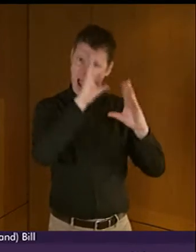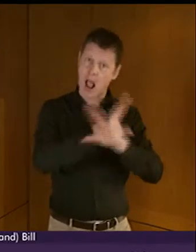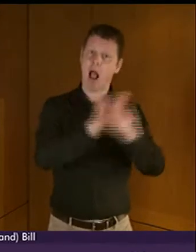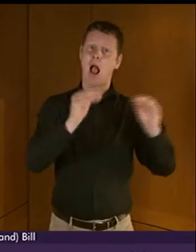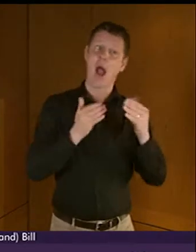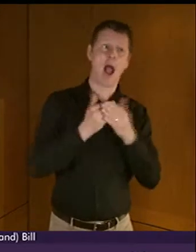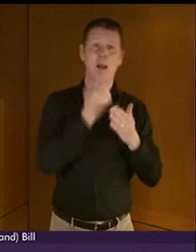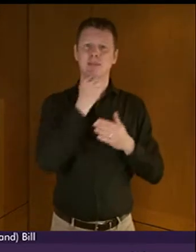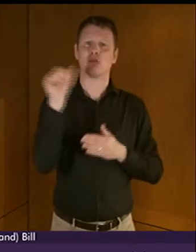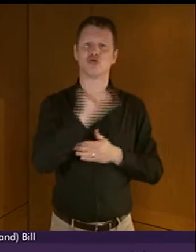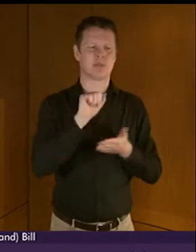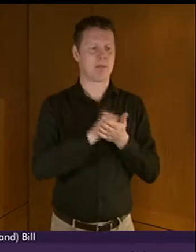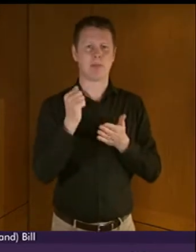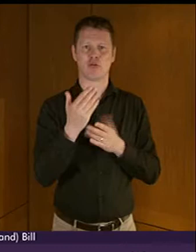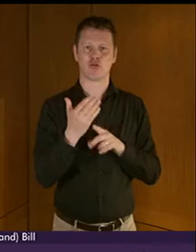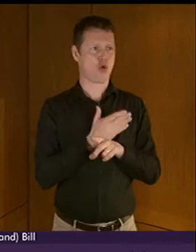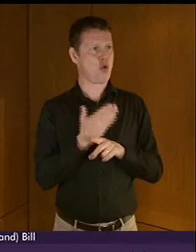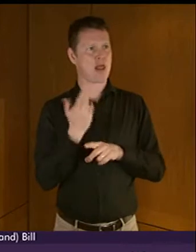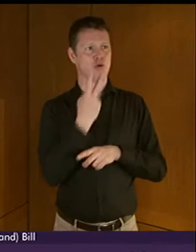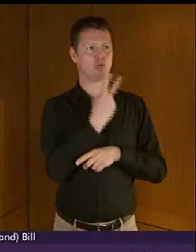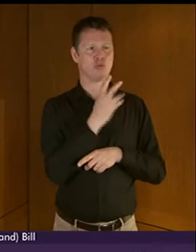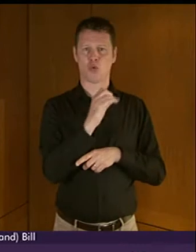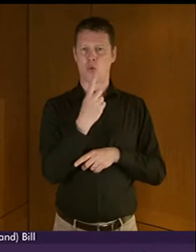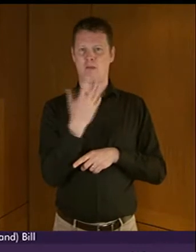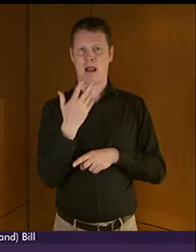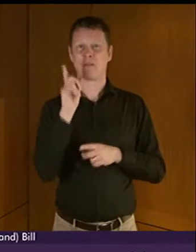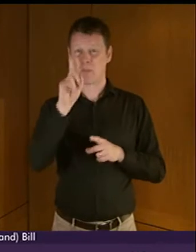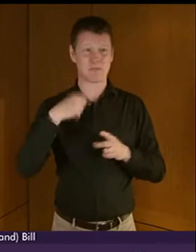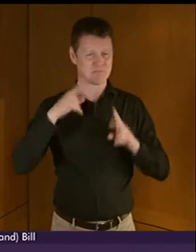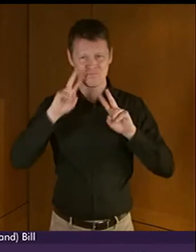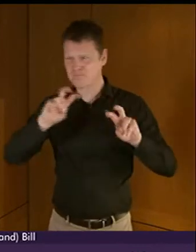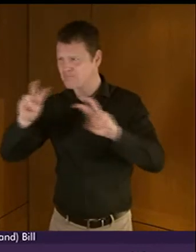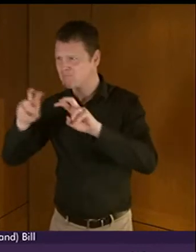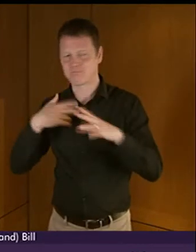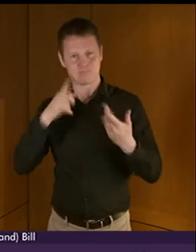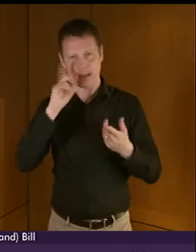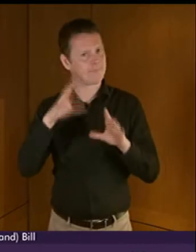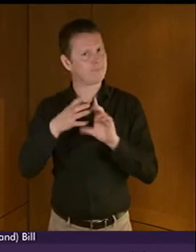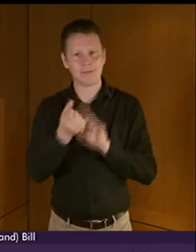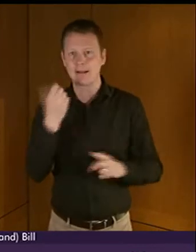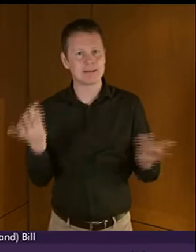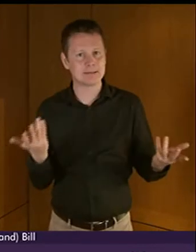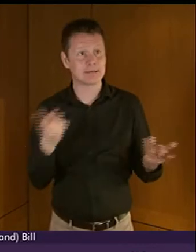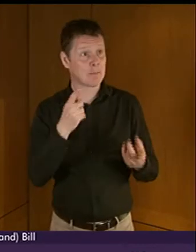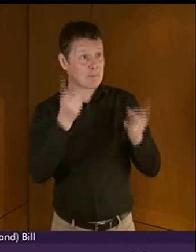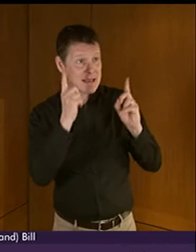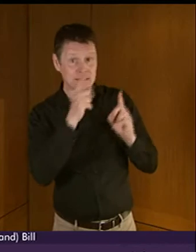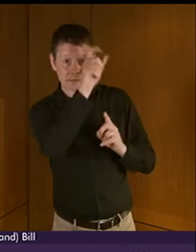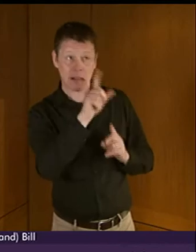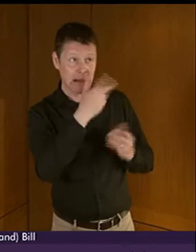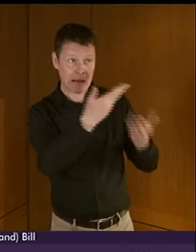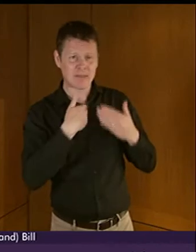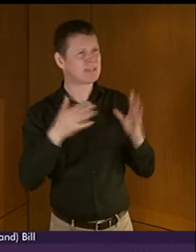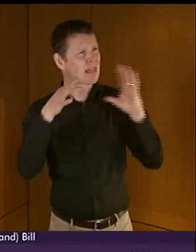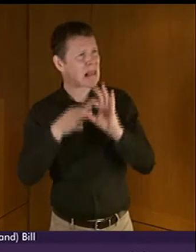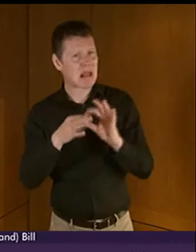2015. I was unable to find it, and I don't know if the Minister can provide us with a link or, if not, a date as to whether that report is going